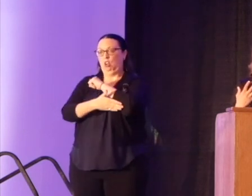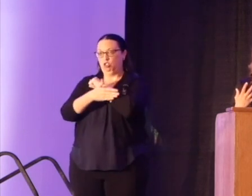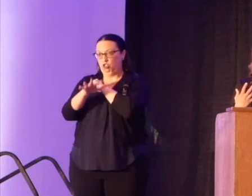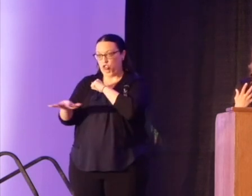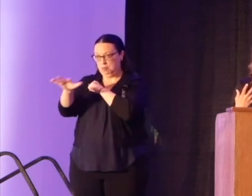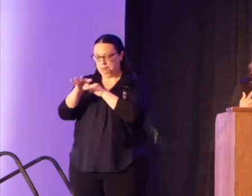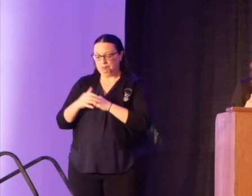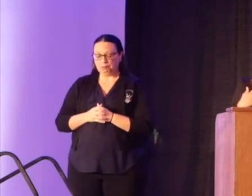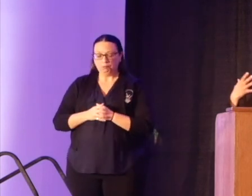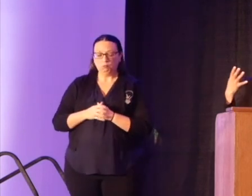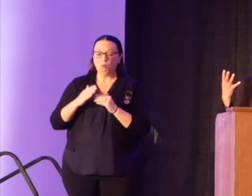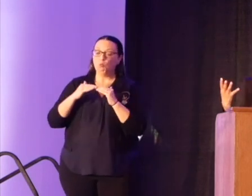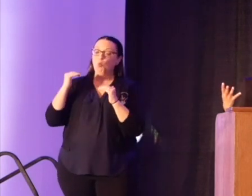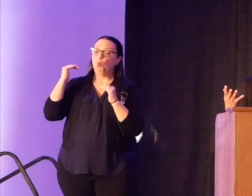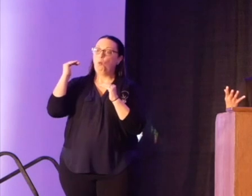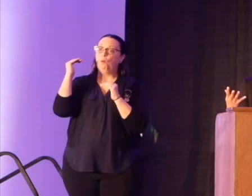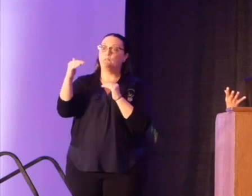Over its